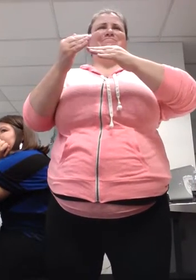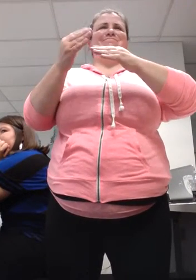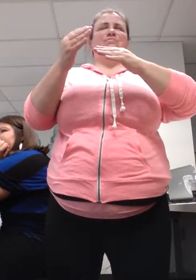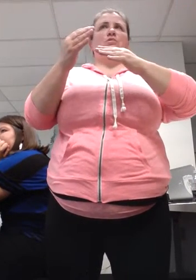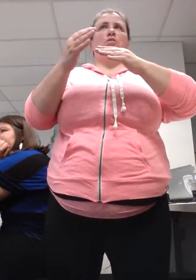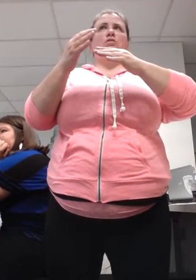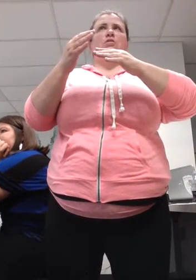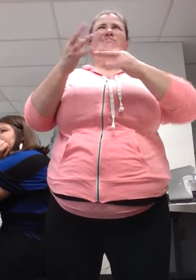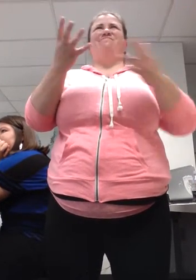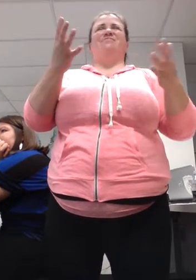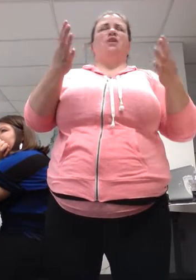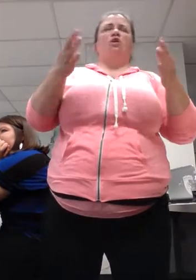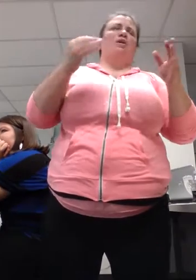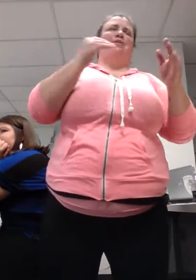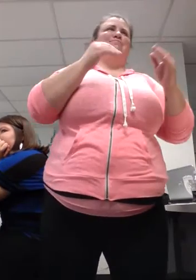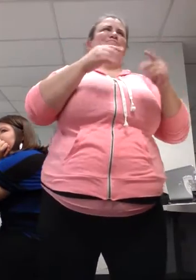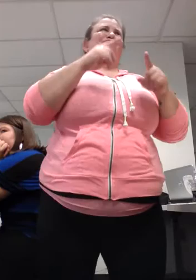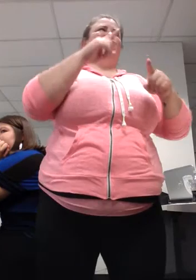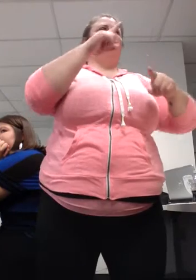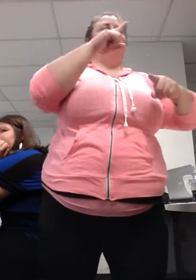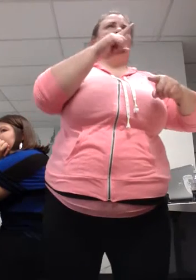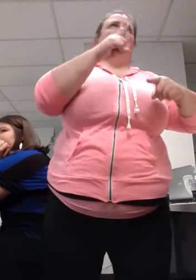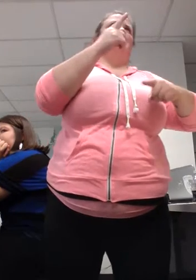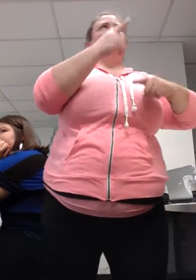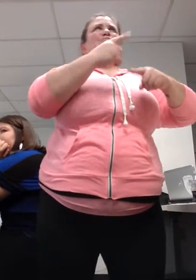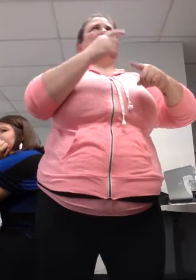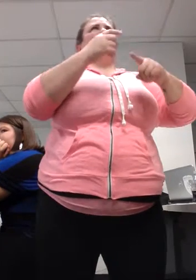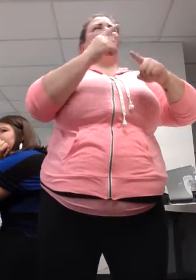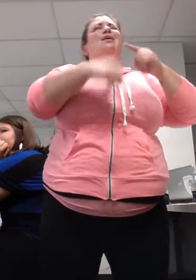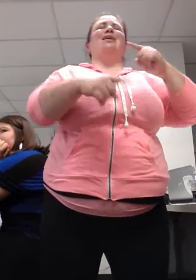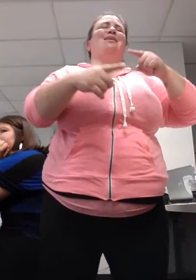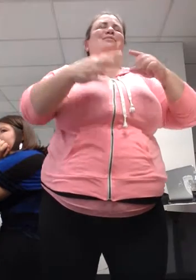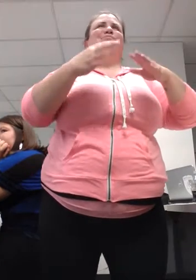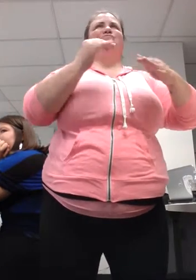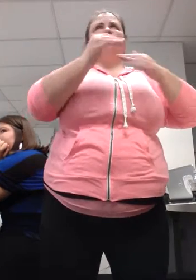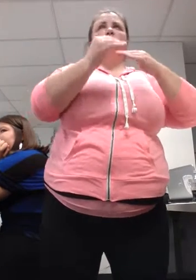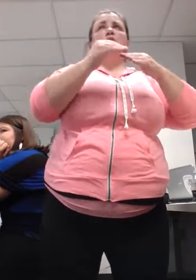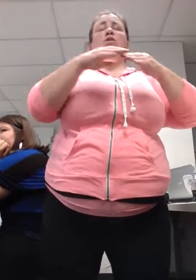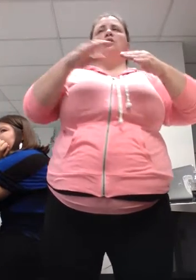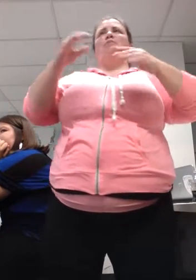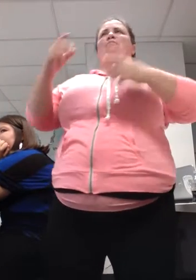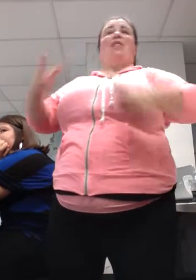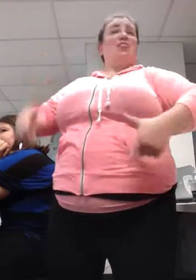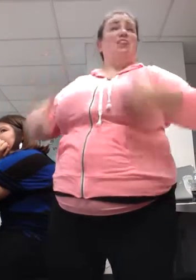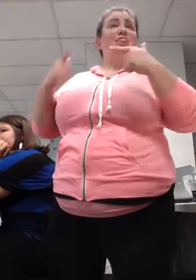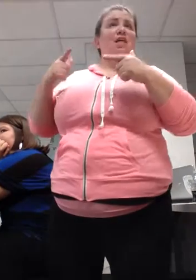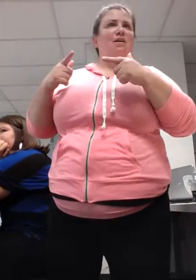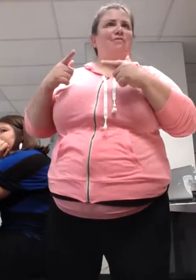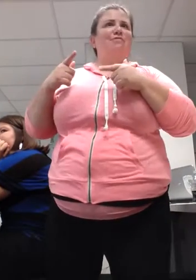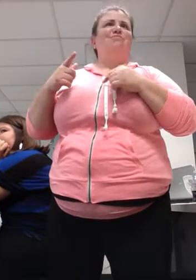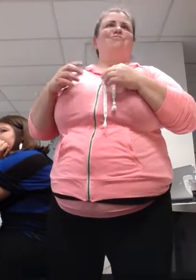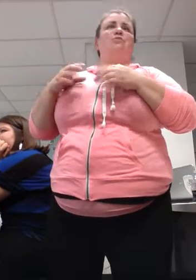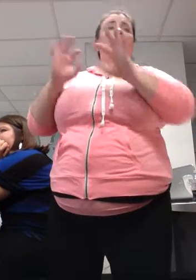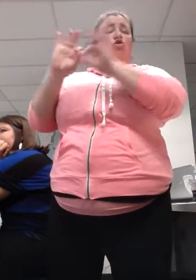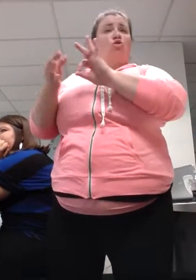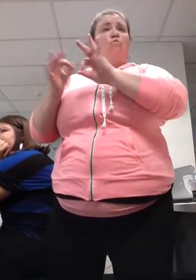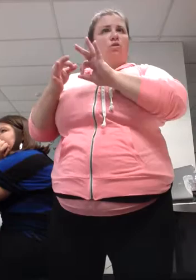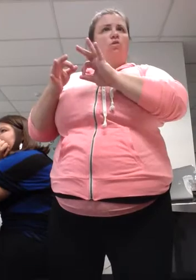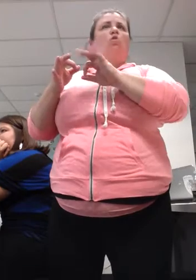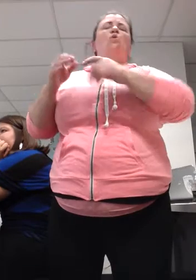live in class interpreting in dialogues or genres class. Or when you actually start your practicum and you get out